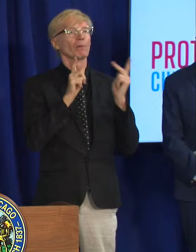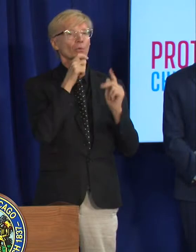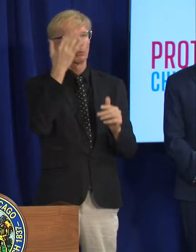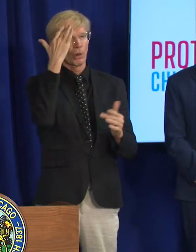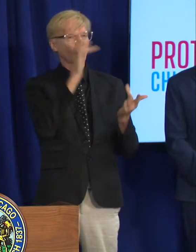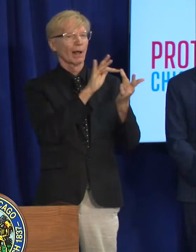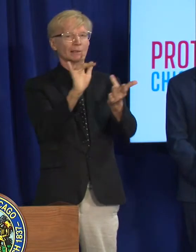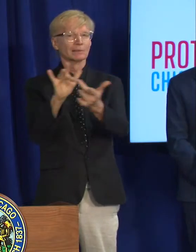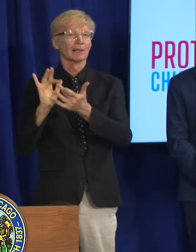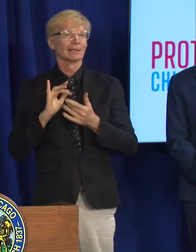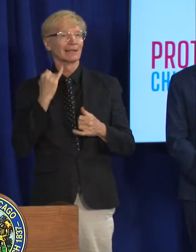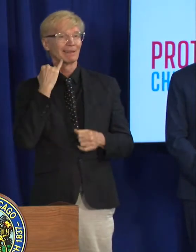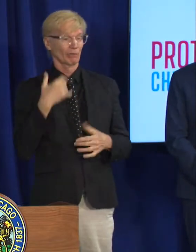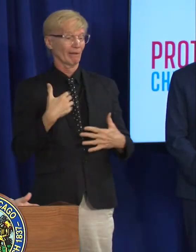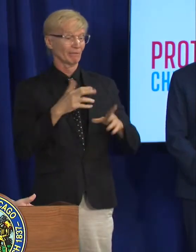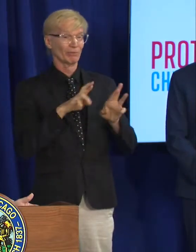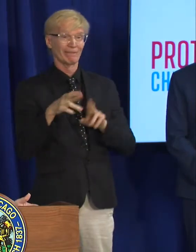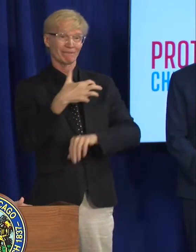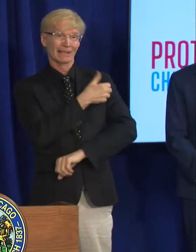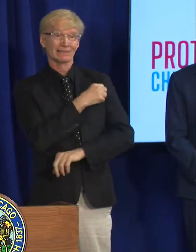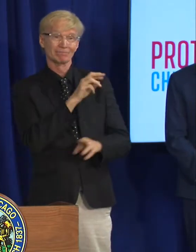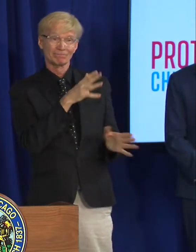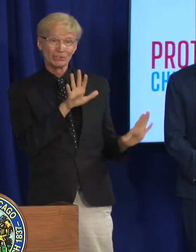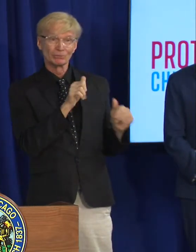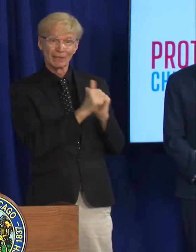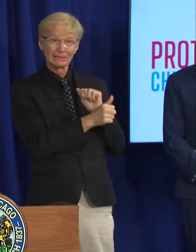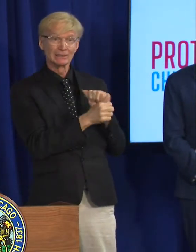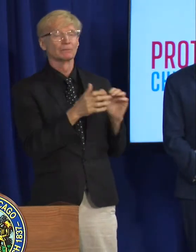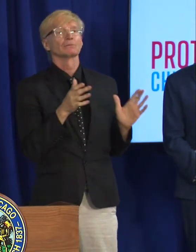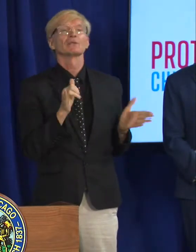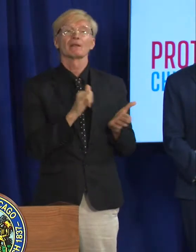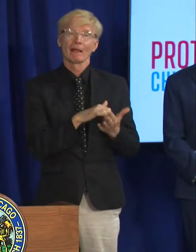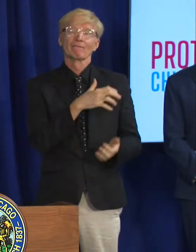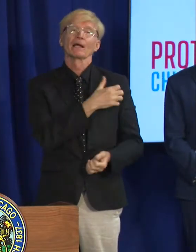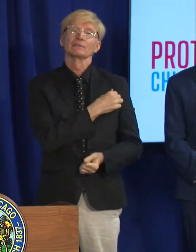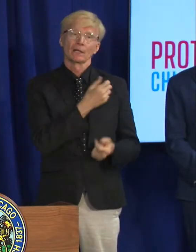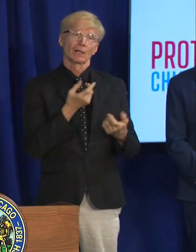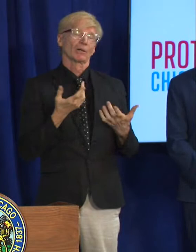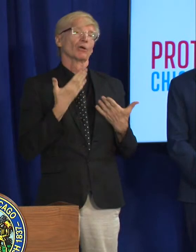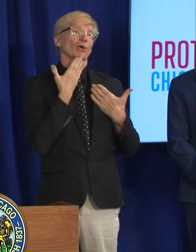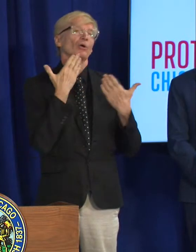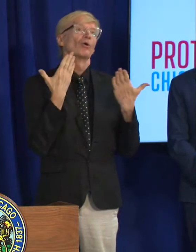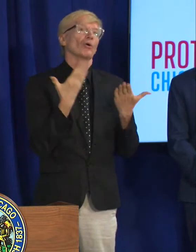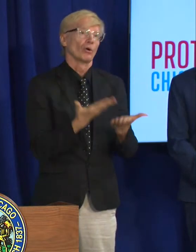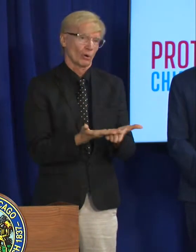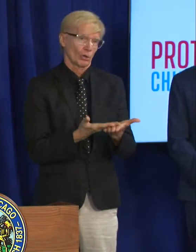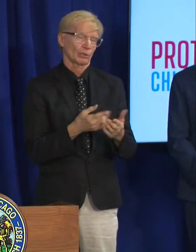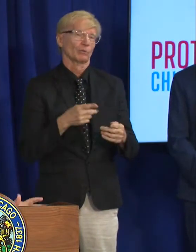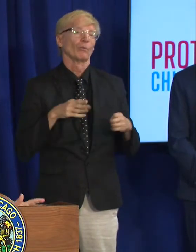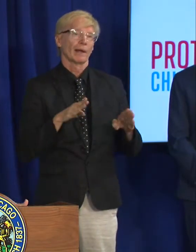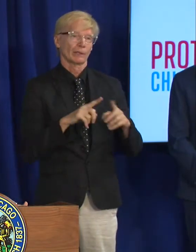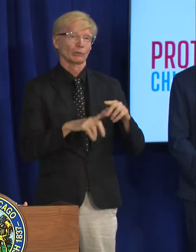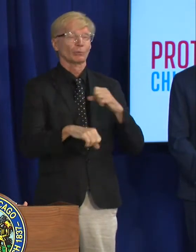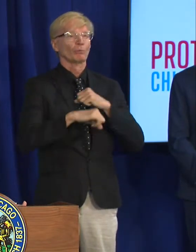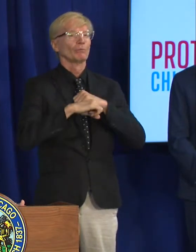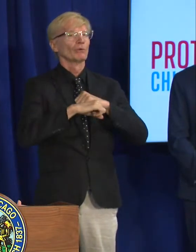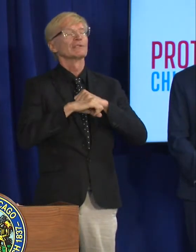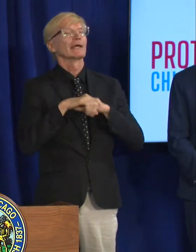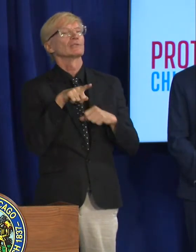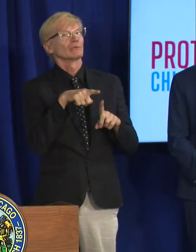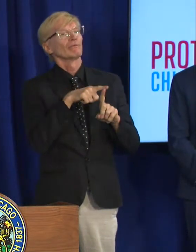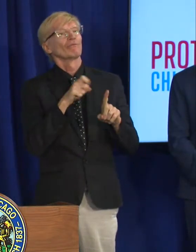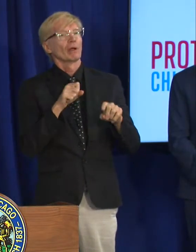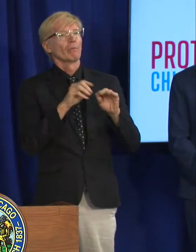vaccinated early we also have generally seen that vaccine do a very good job of preventing further spread nothing's 100